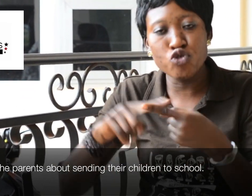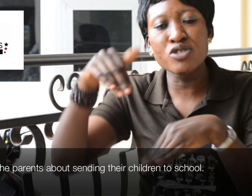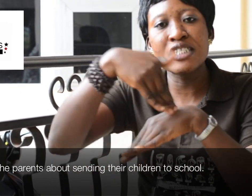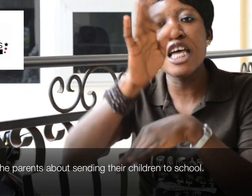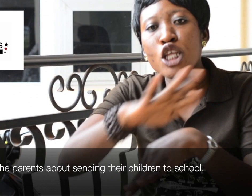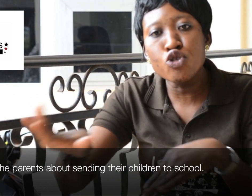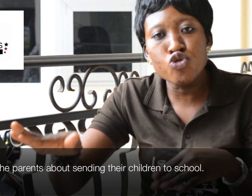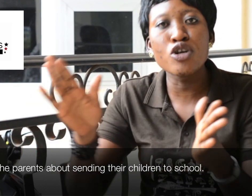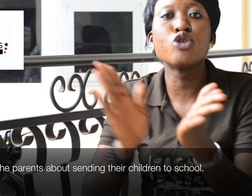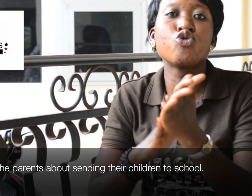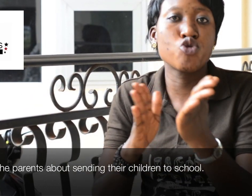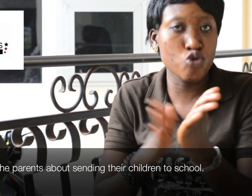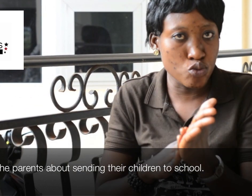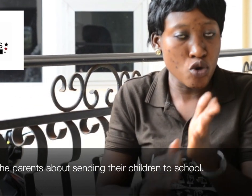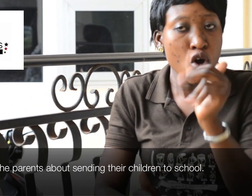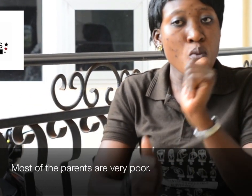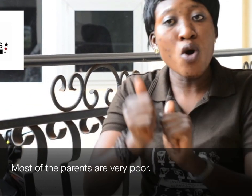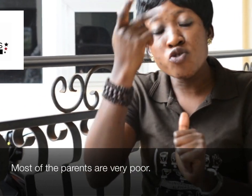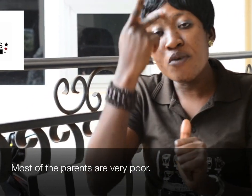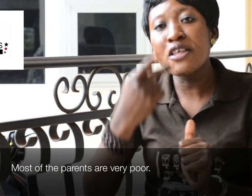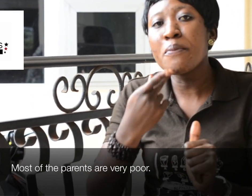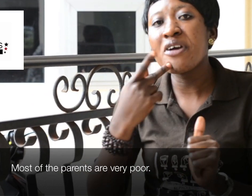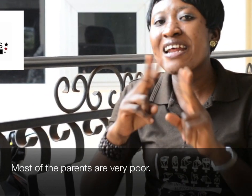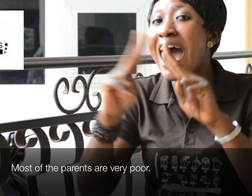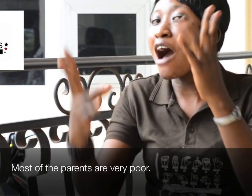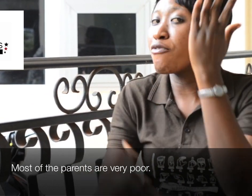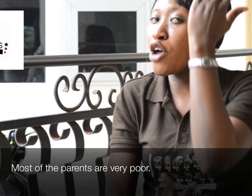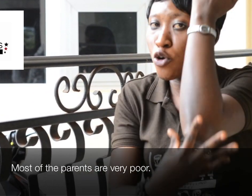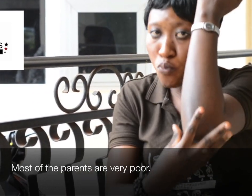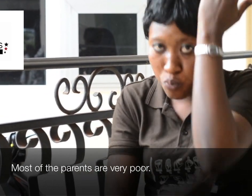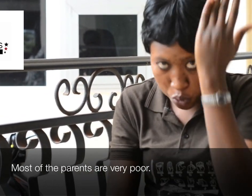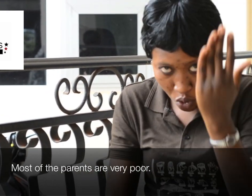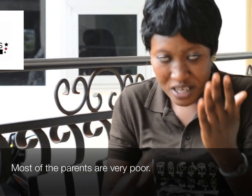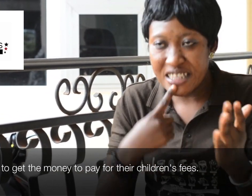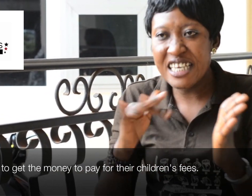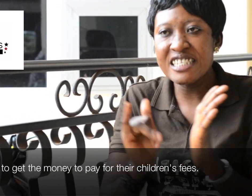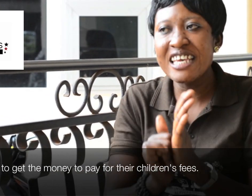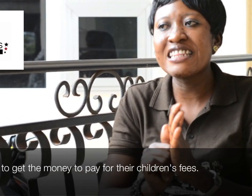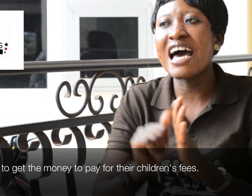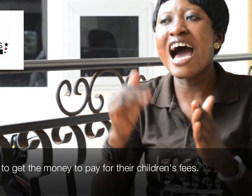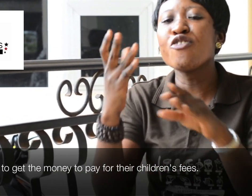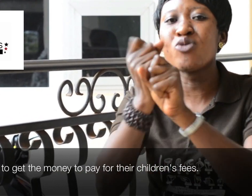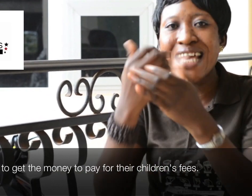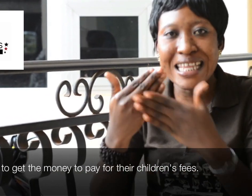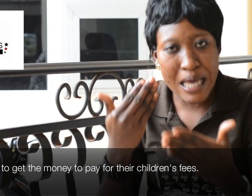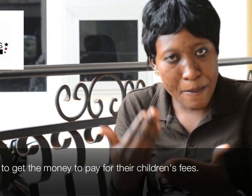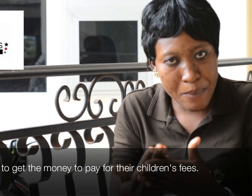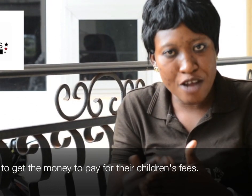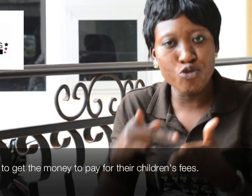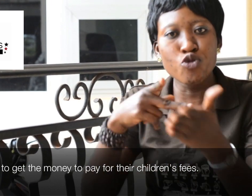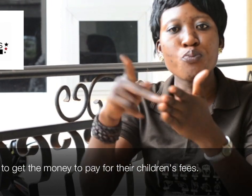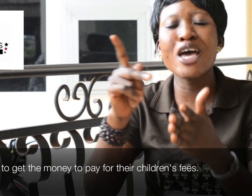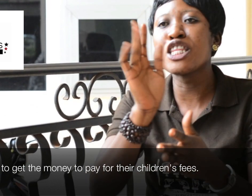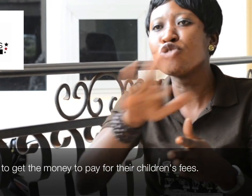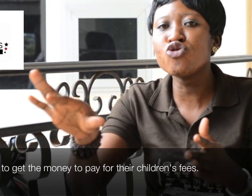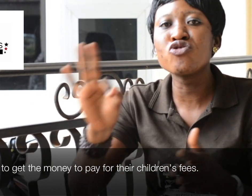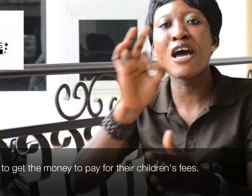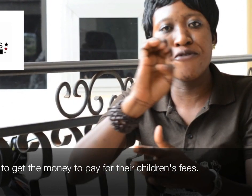to send their children to school. Most of the parents are very poor. They're saying that they have to get their money to pay their children